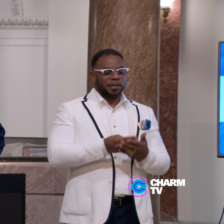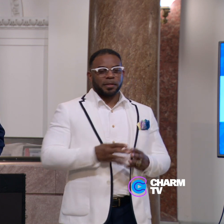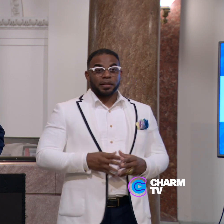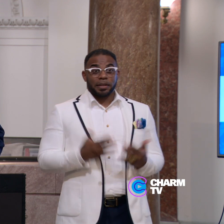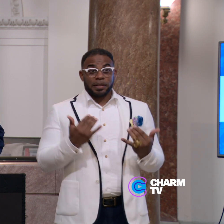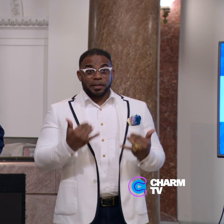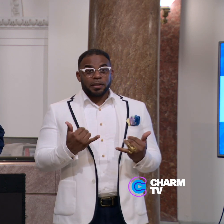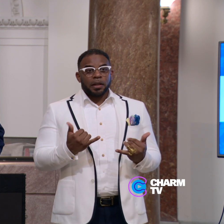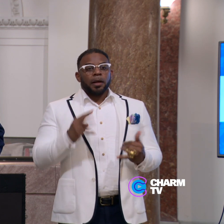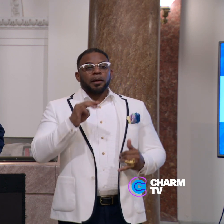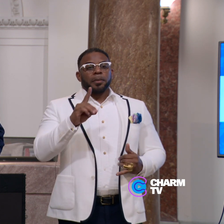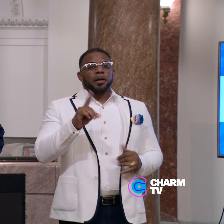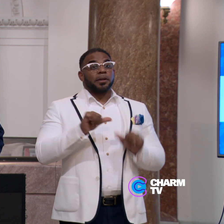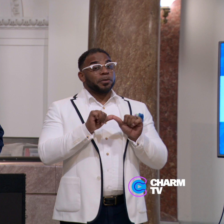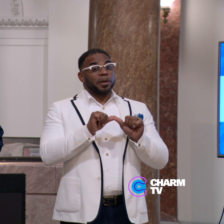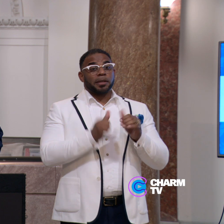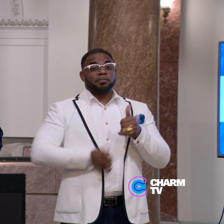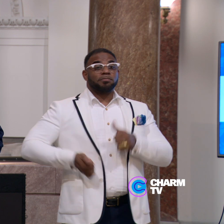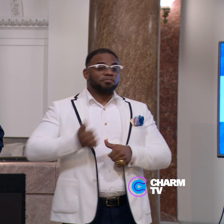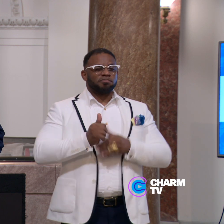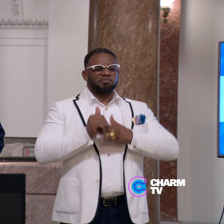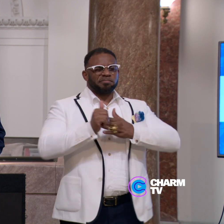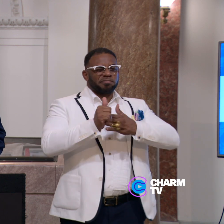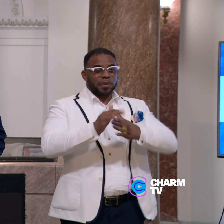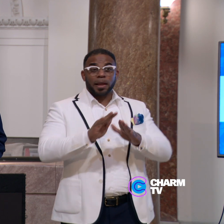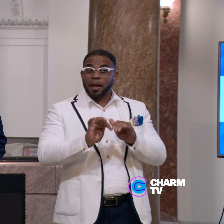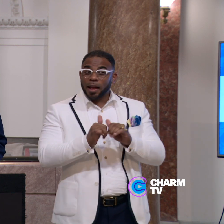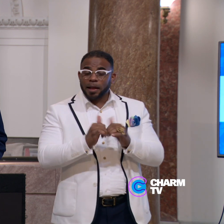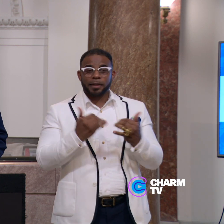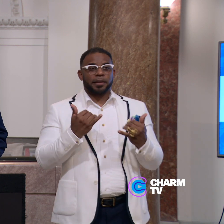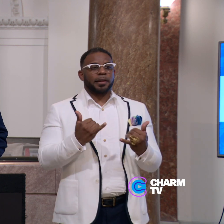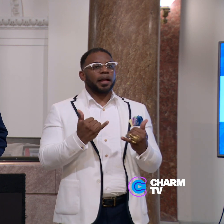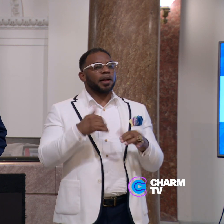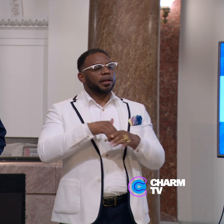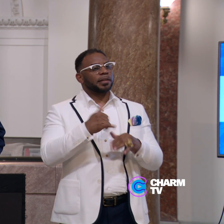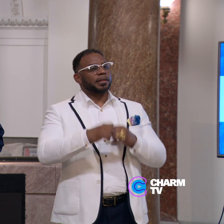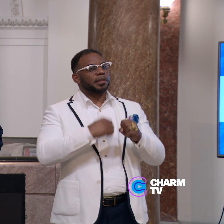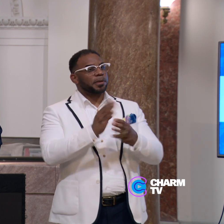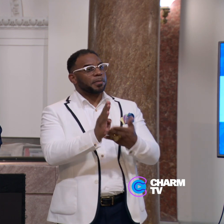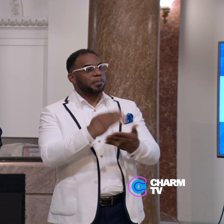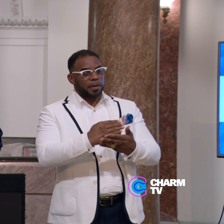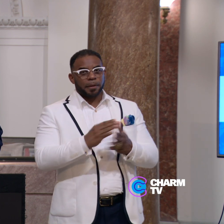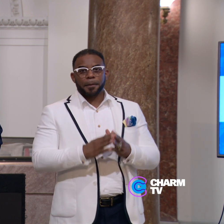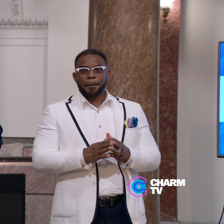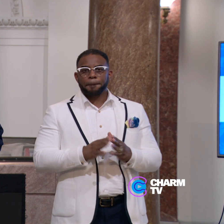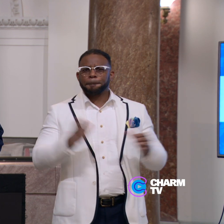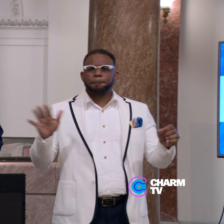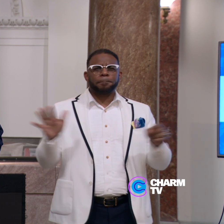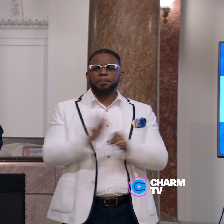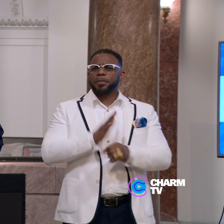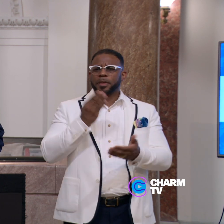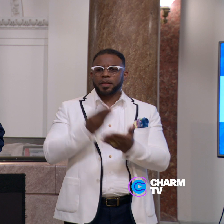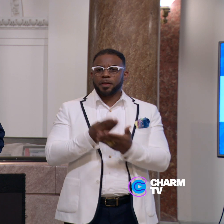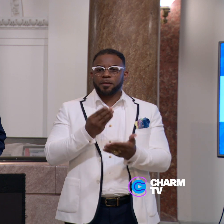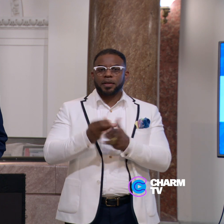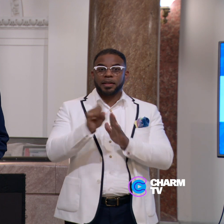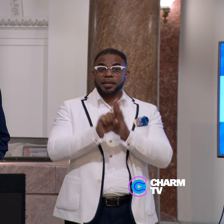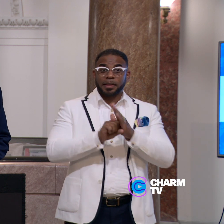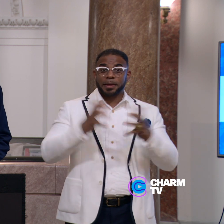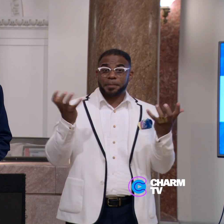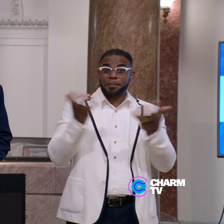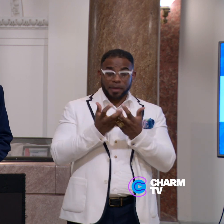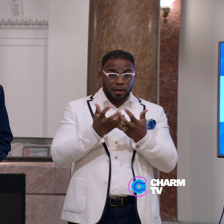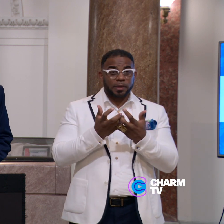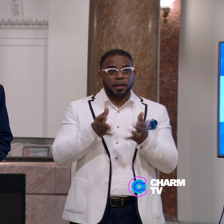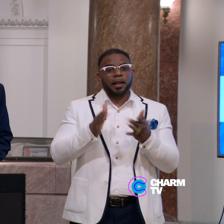Today, Maryland remains a leader by now, in this year's budget, fully funding the state match